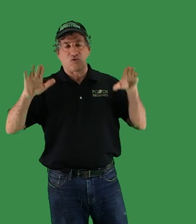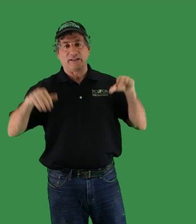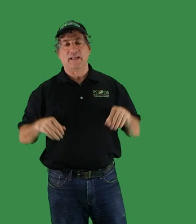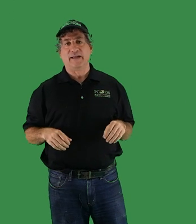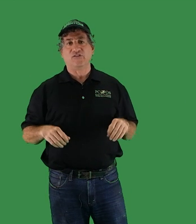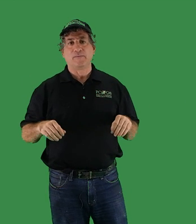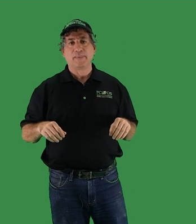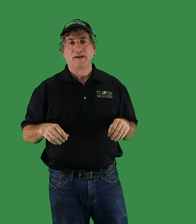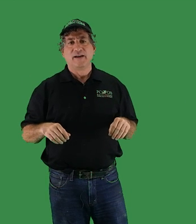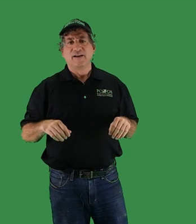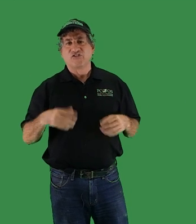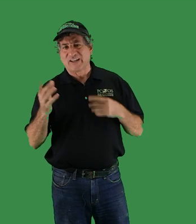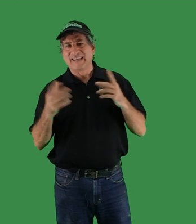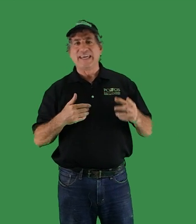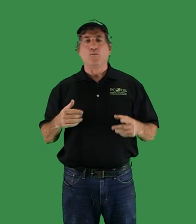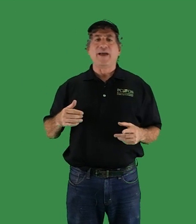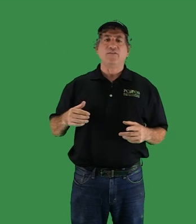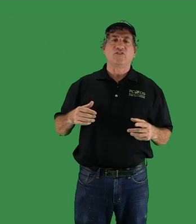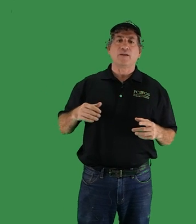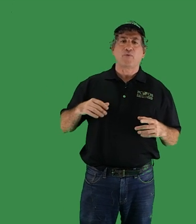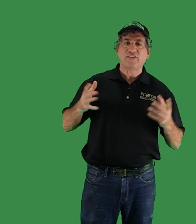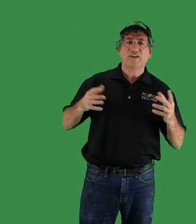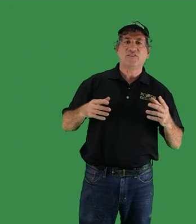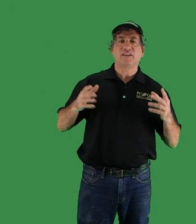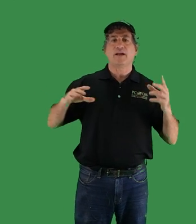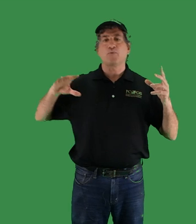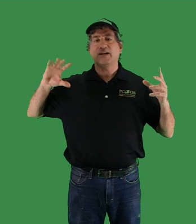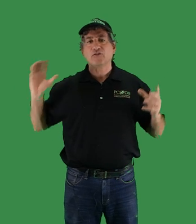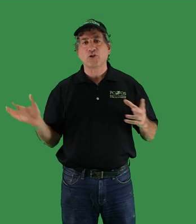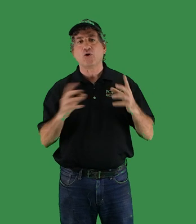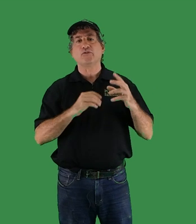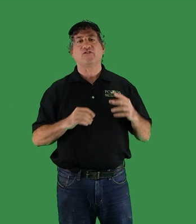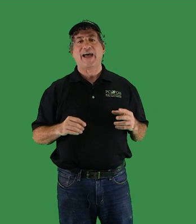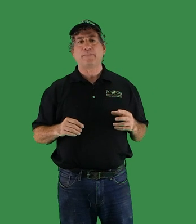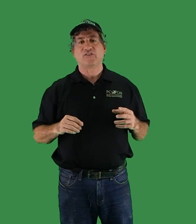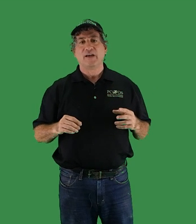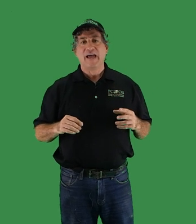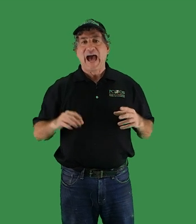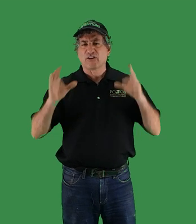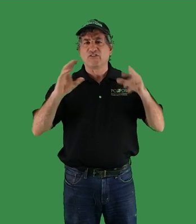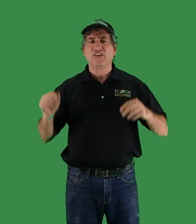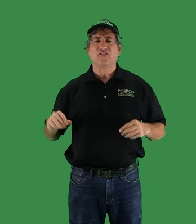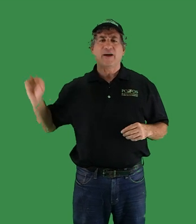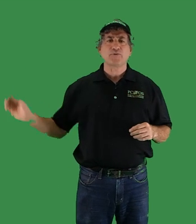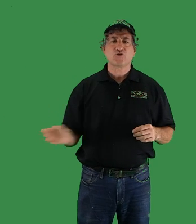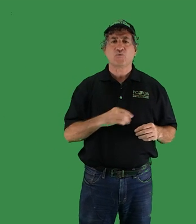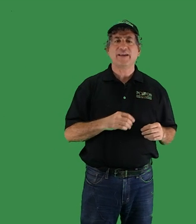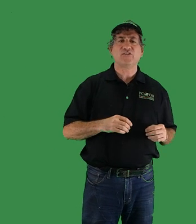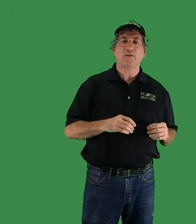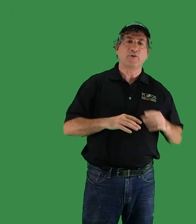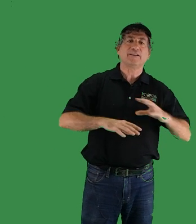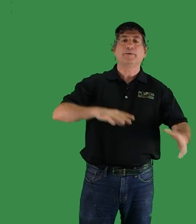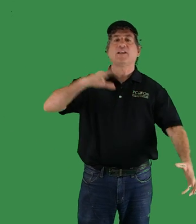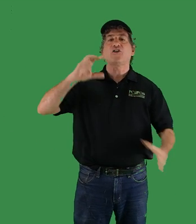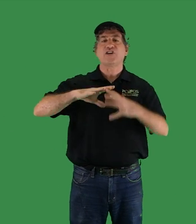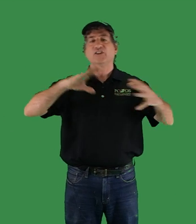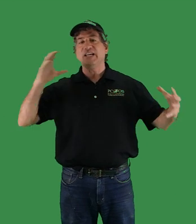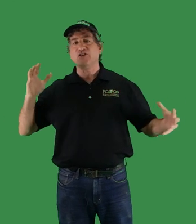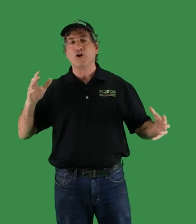trend lines. Sudden heat waves and unprecedented and unpredictable cold snaps, out-of-season temperature swings on predictably large El Nino